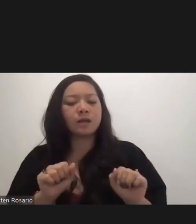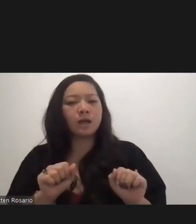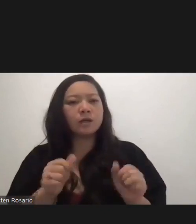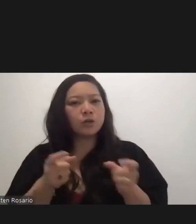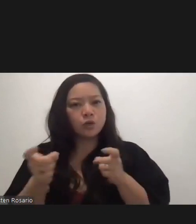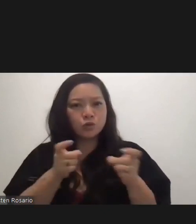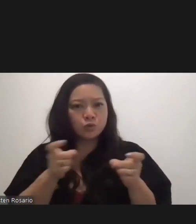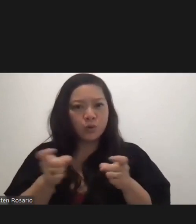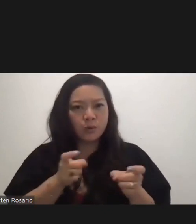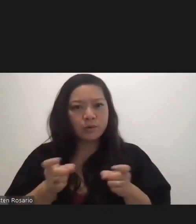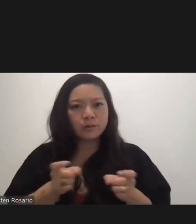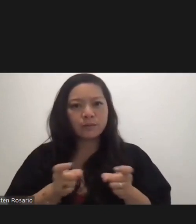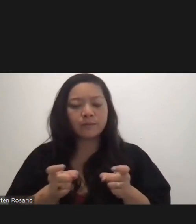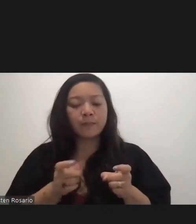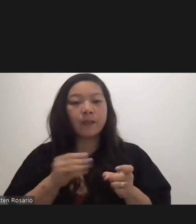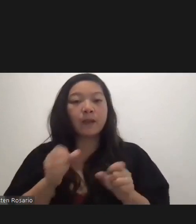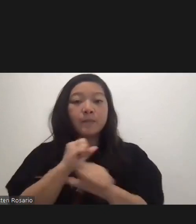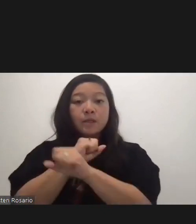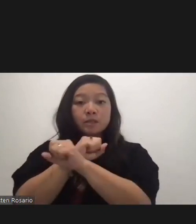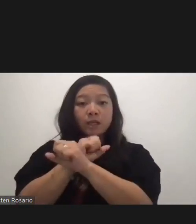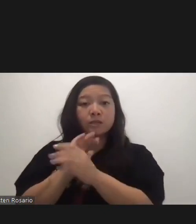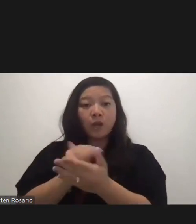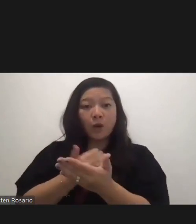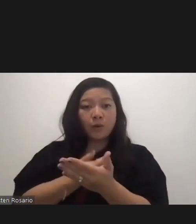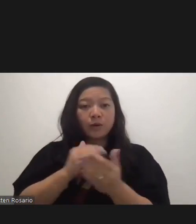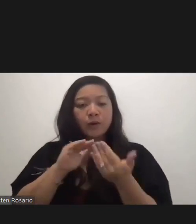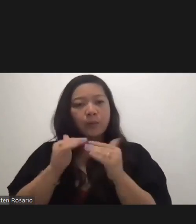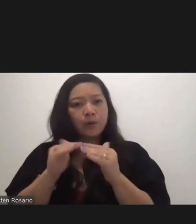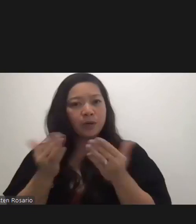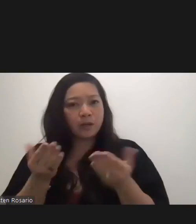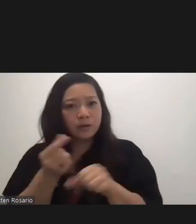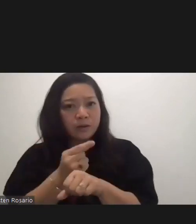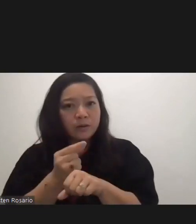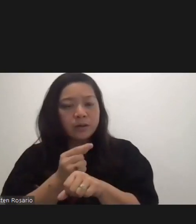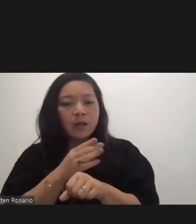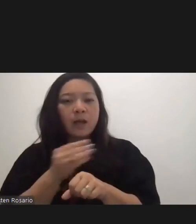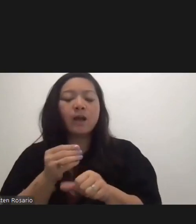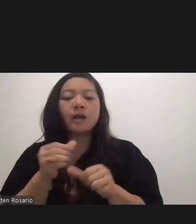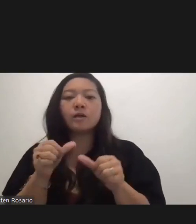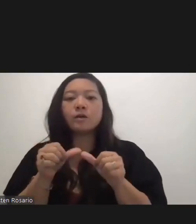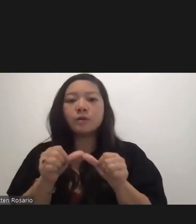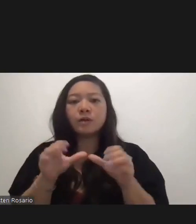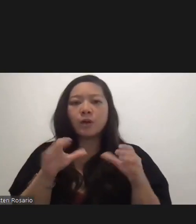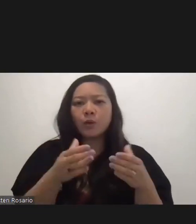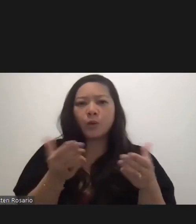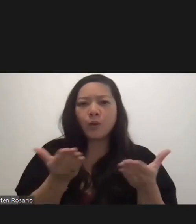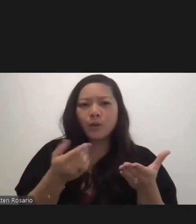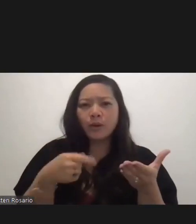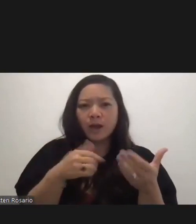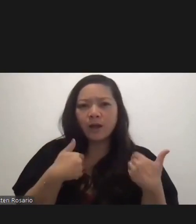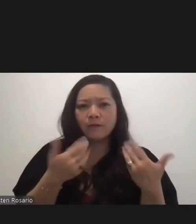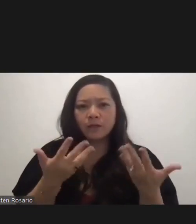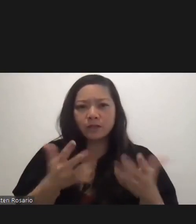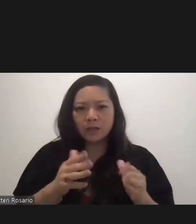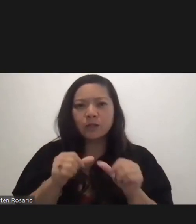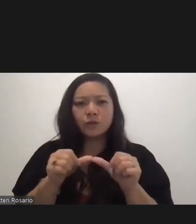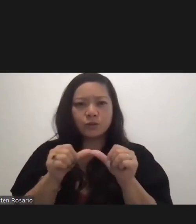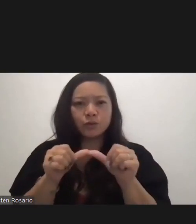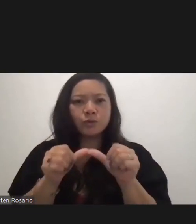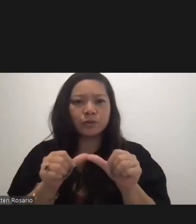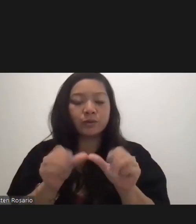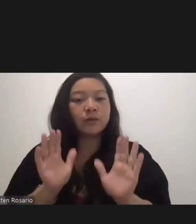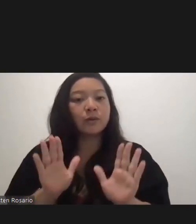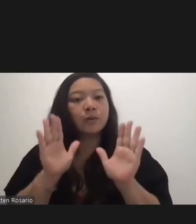and protect our community and contain what we already have done and continue on with the great